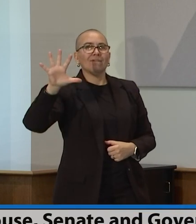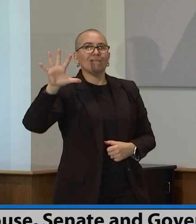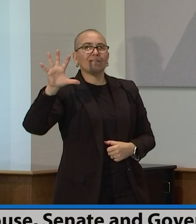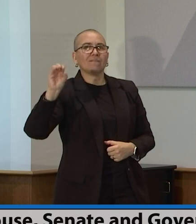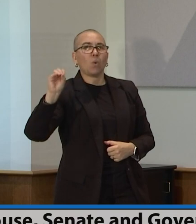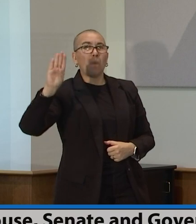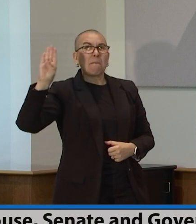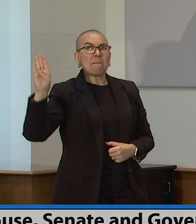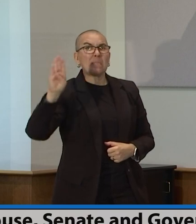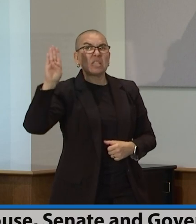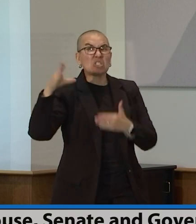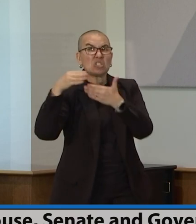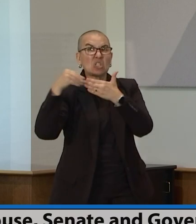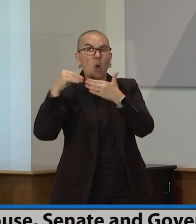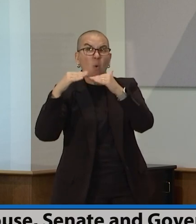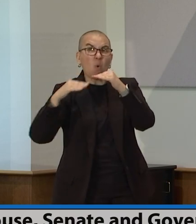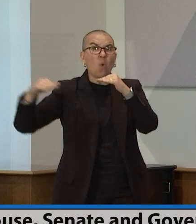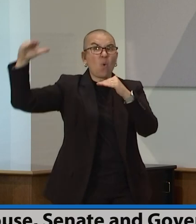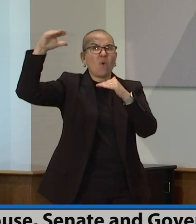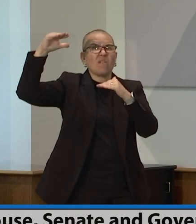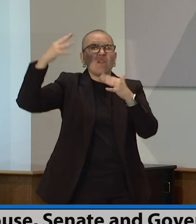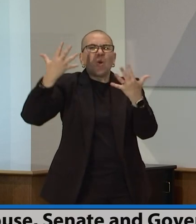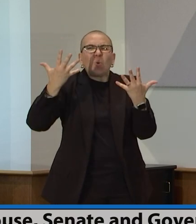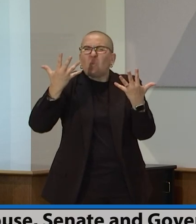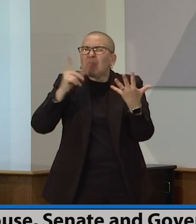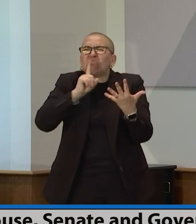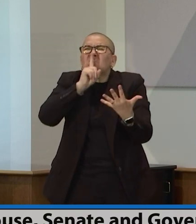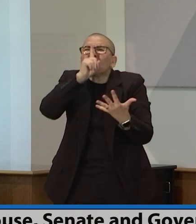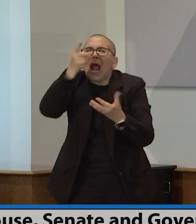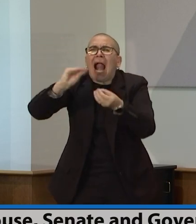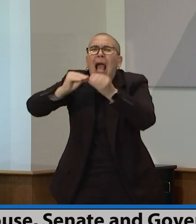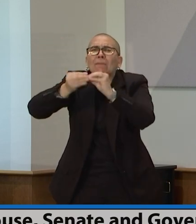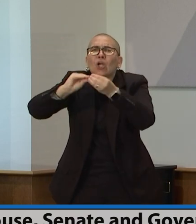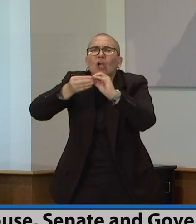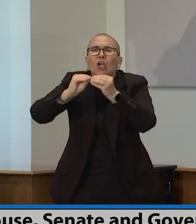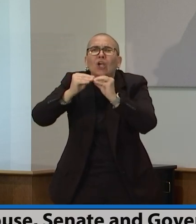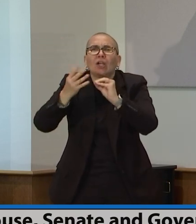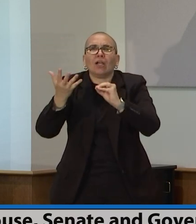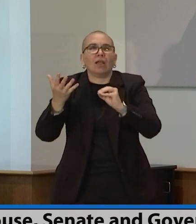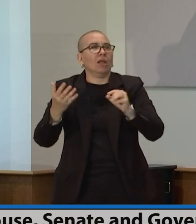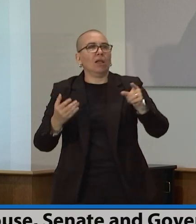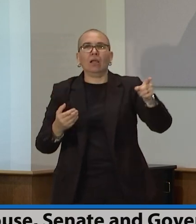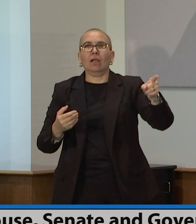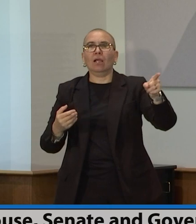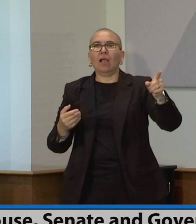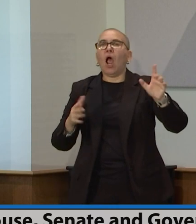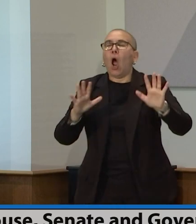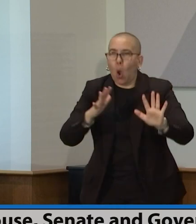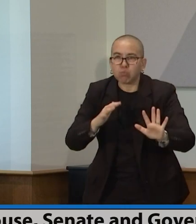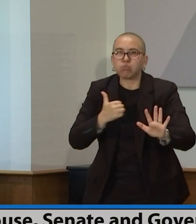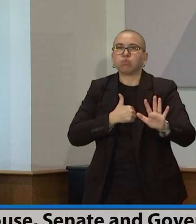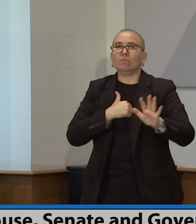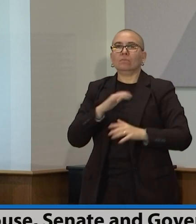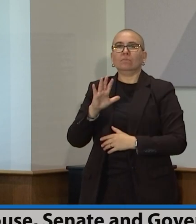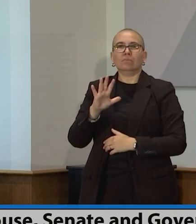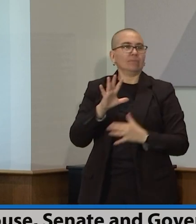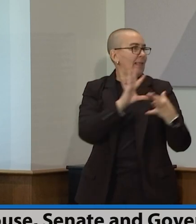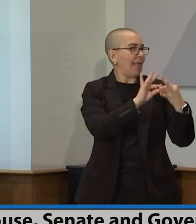Before I turn to the accountants. Is that right? 50? All right. I'm sorry, I couldn't hear that. 50? Jim?